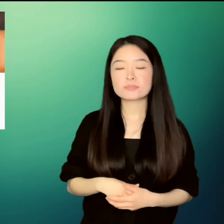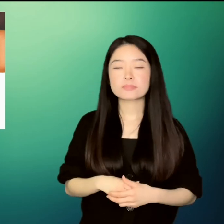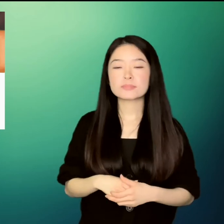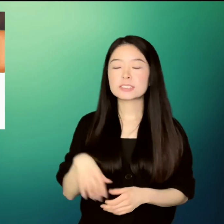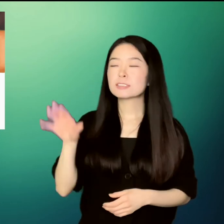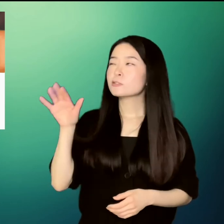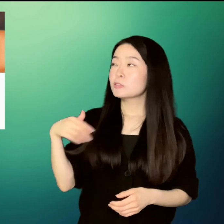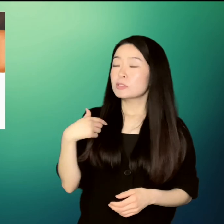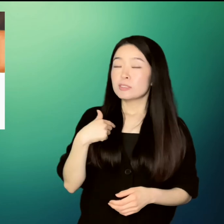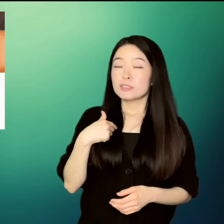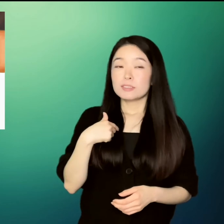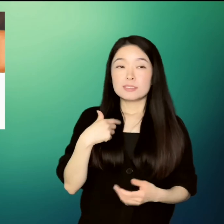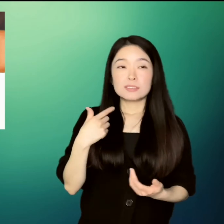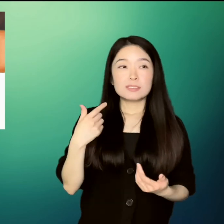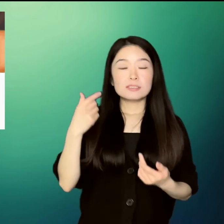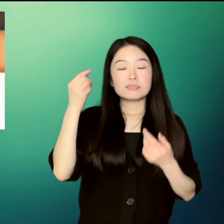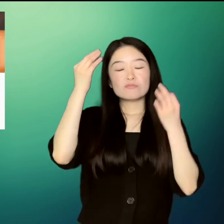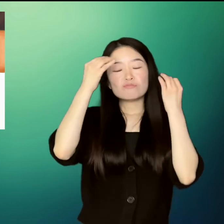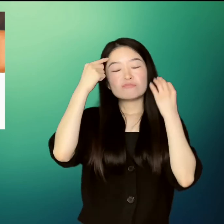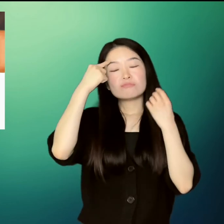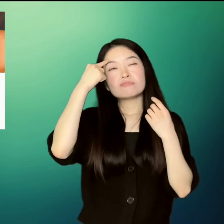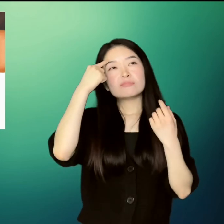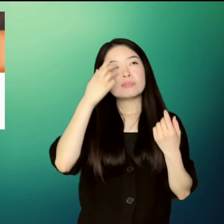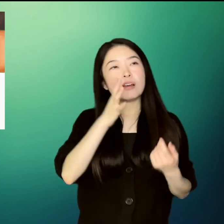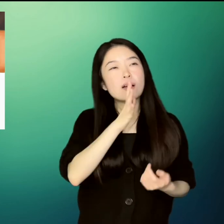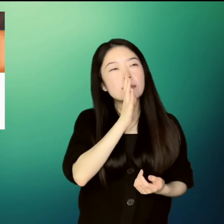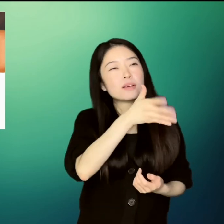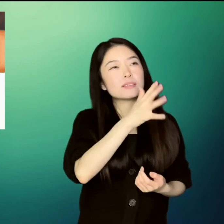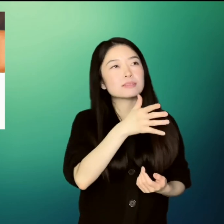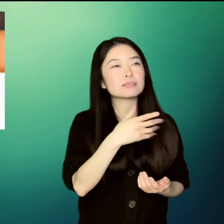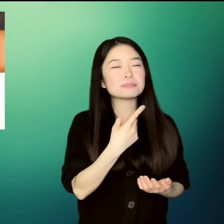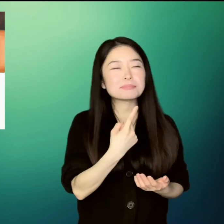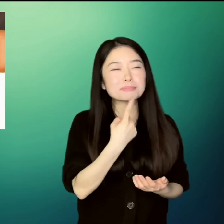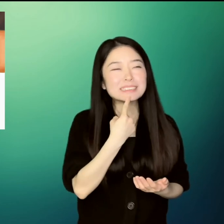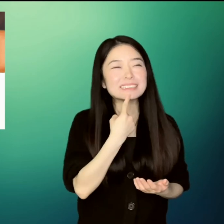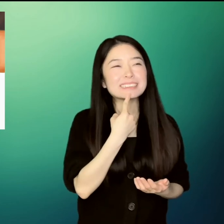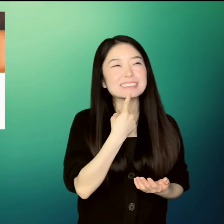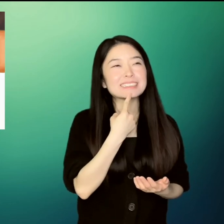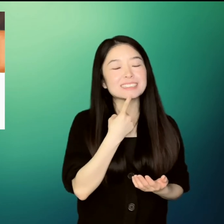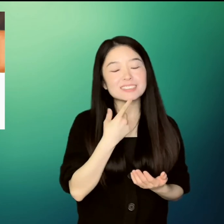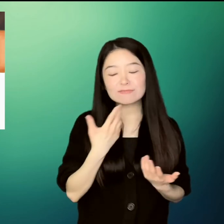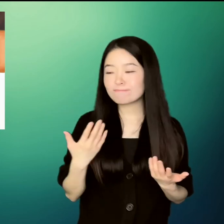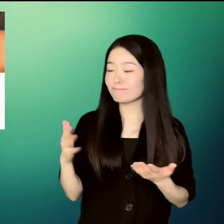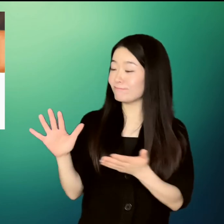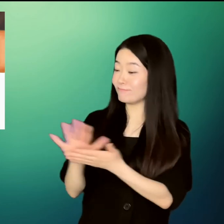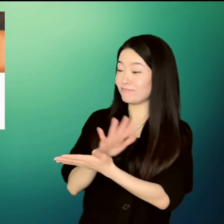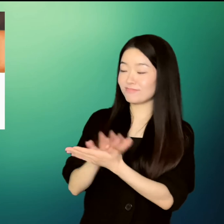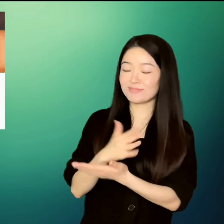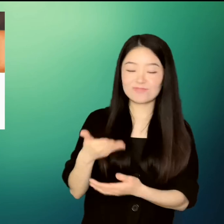And whenever I miss my grandma, I use it to fill a piece of paper.